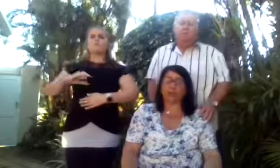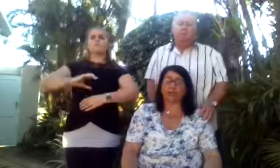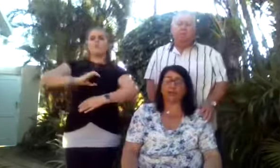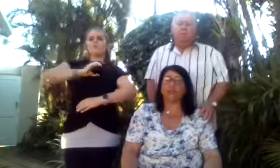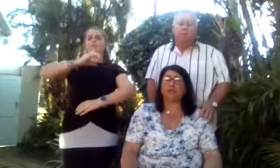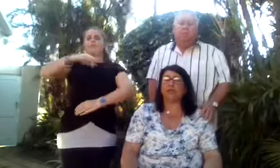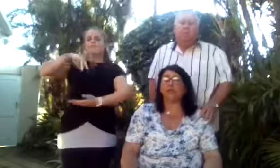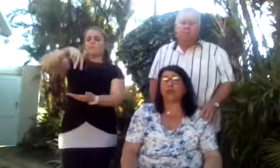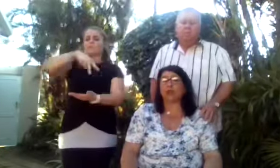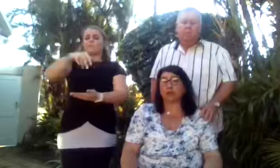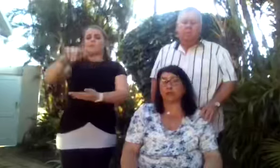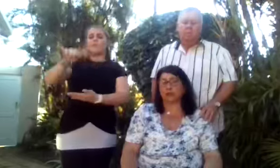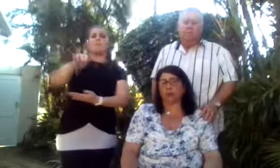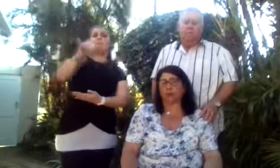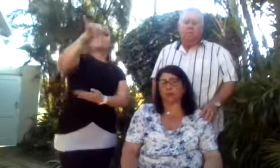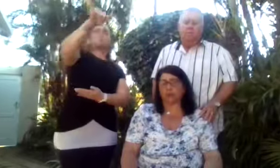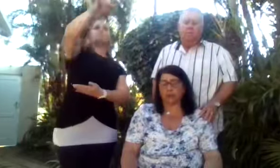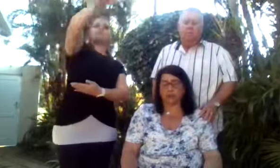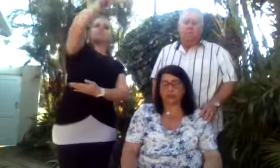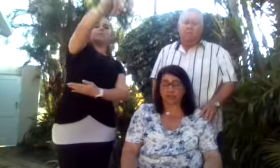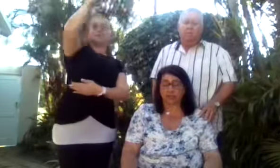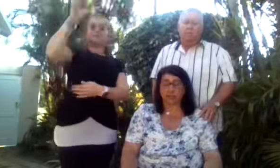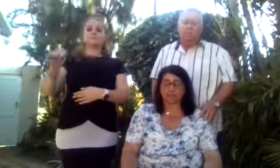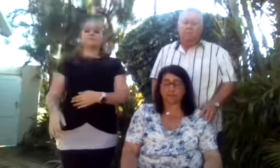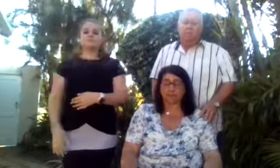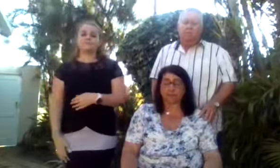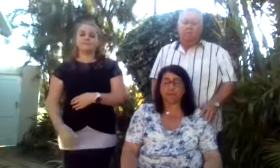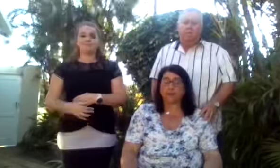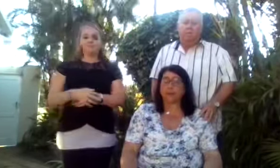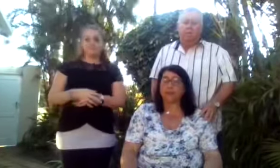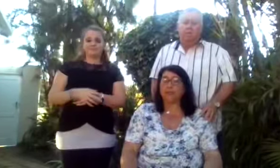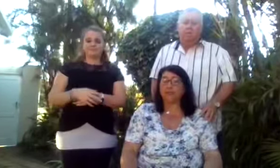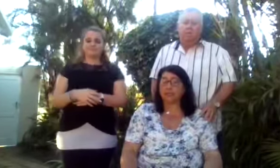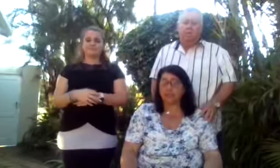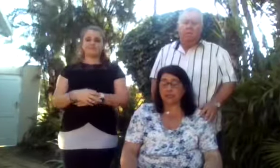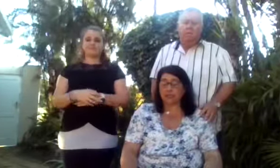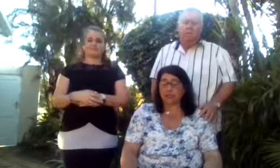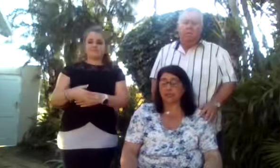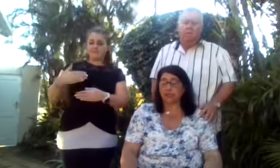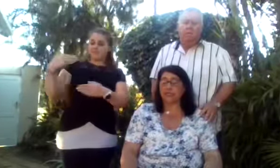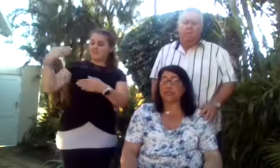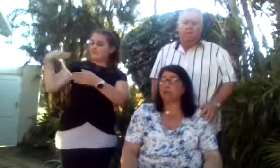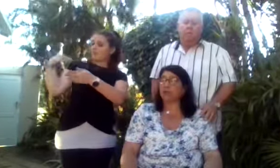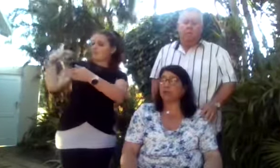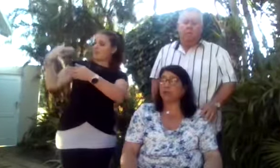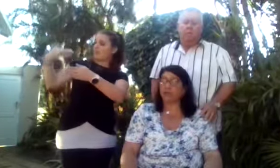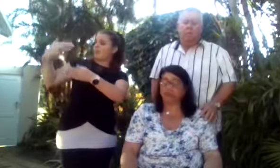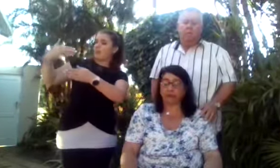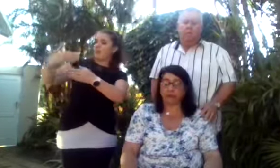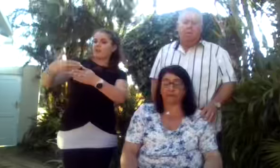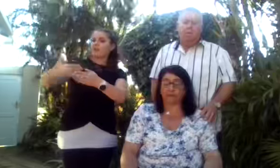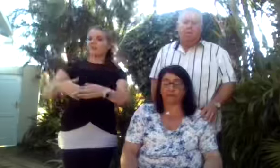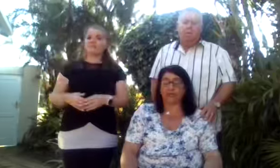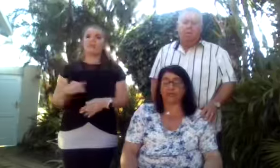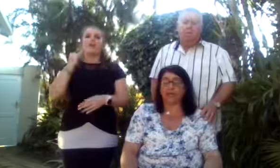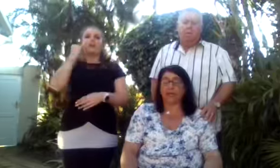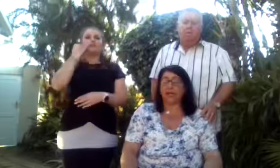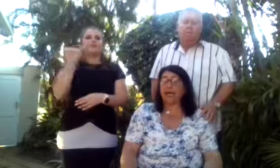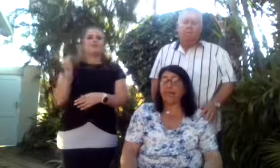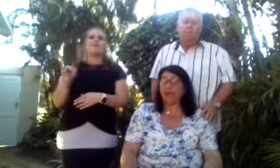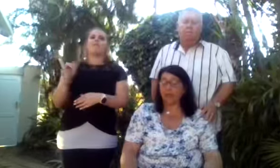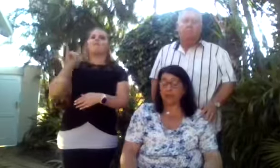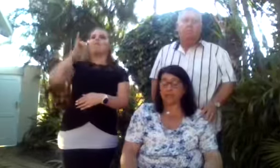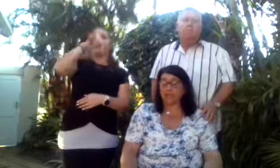boarded the plane to fly across the world without us. Since then, Jess had become a frequent flyer,